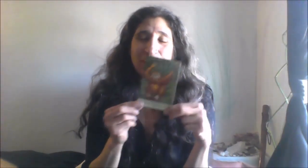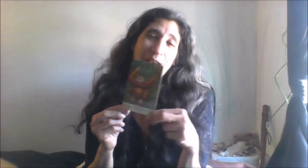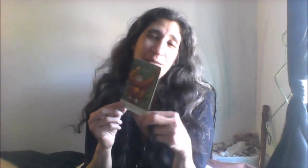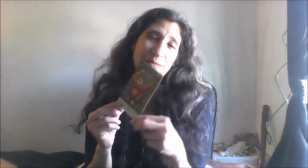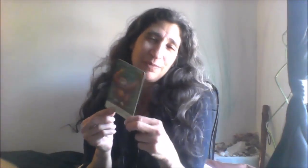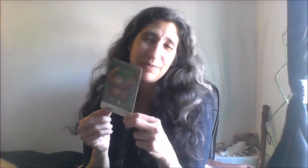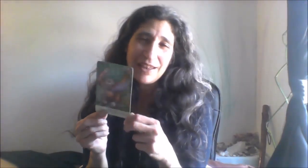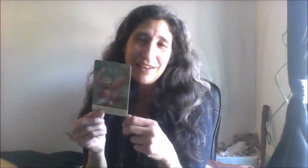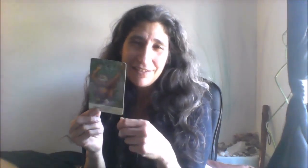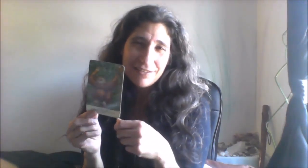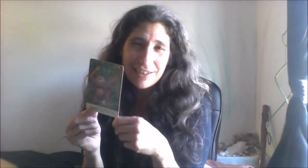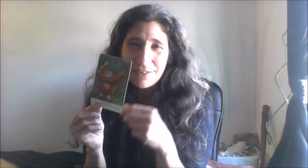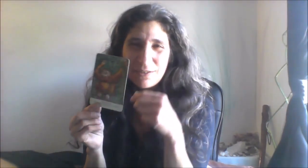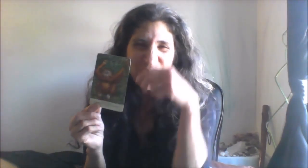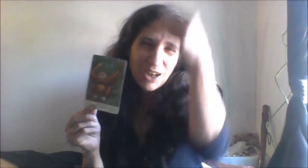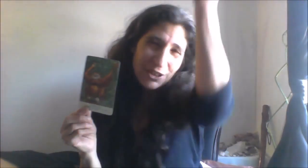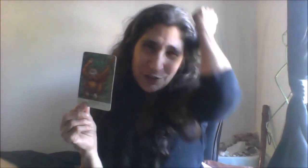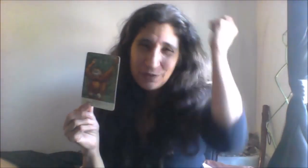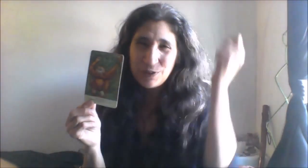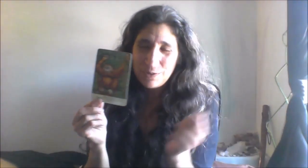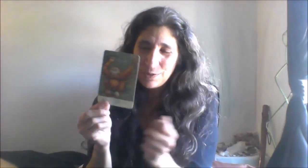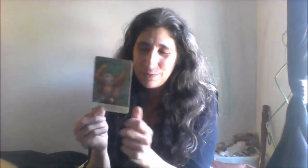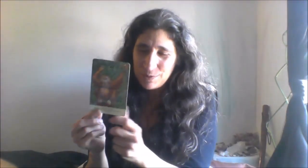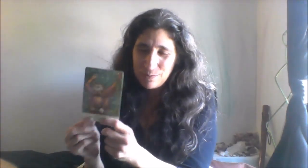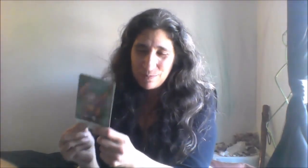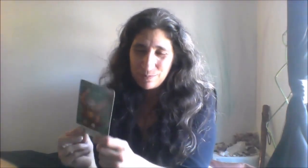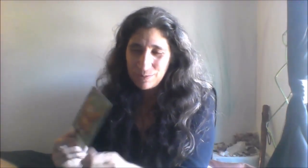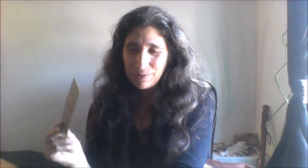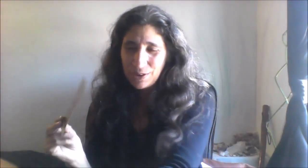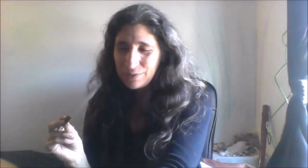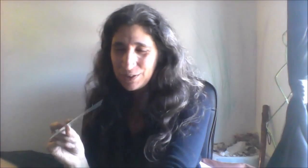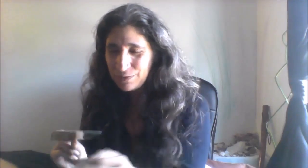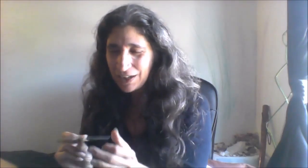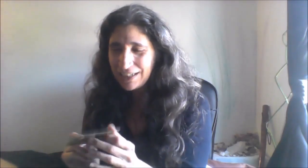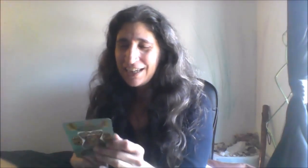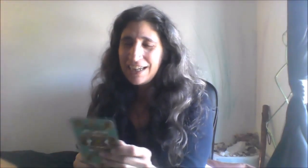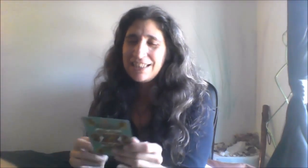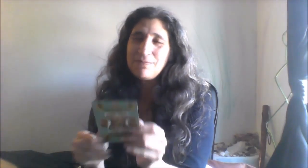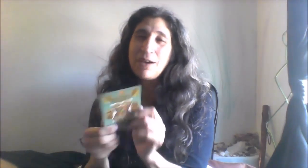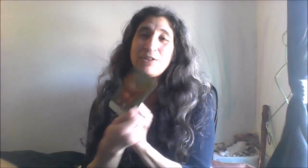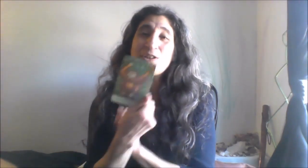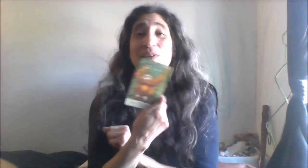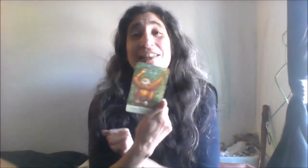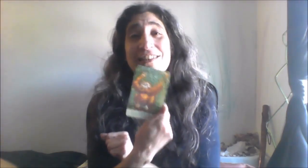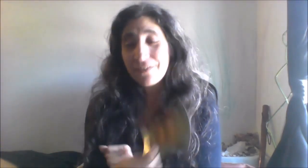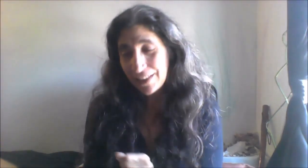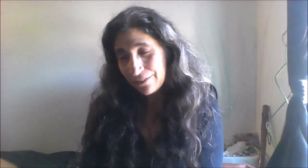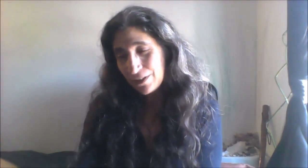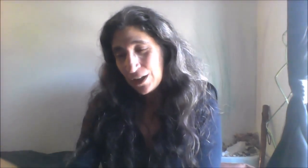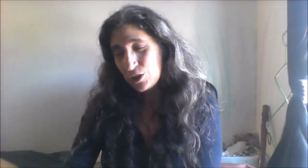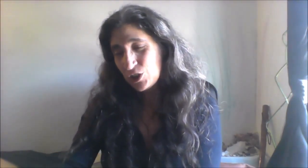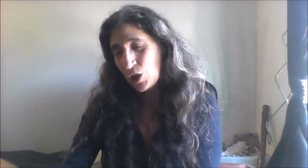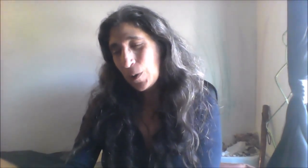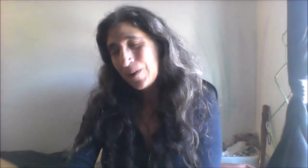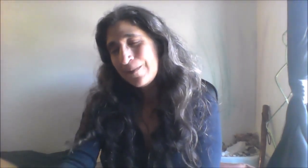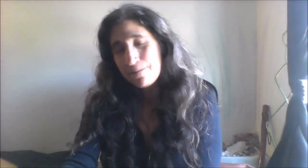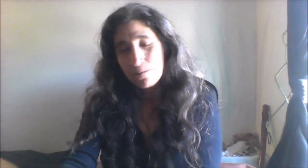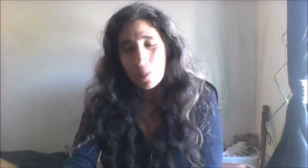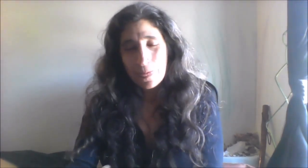and the and and and all of our greatest ideas are coming into fruition this month between the first